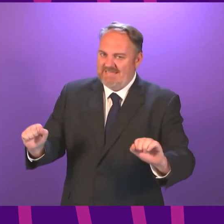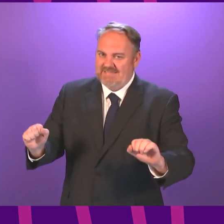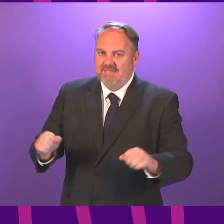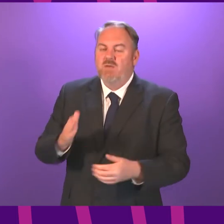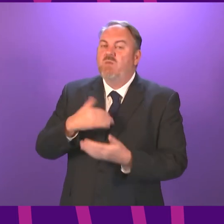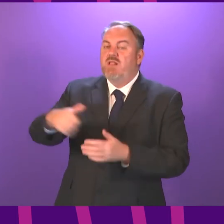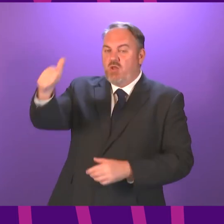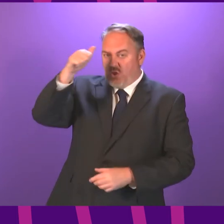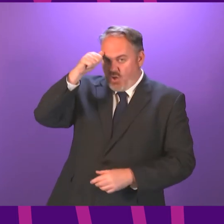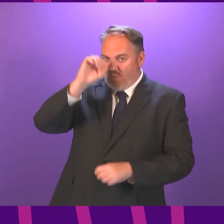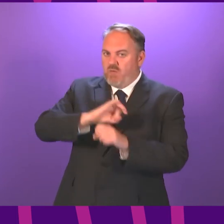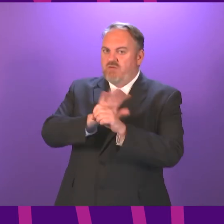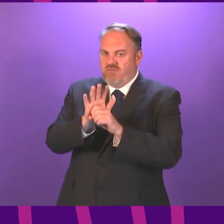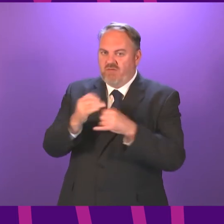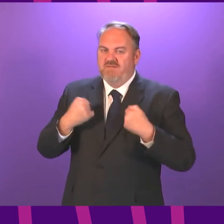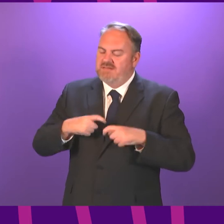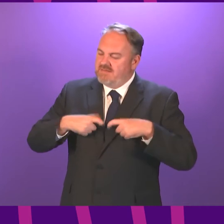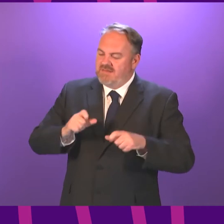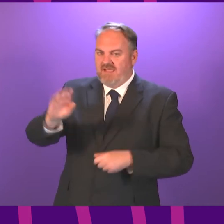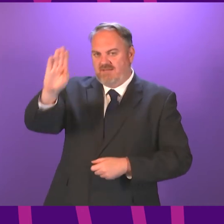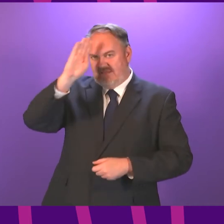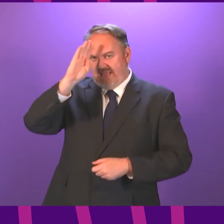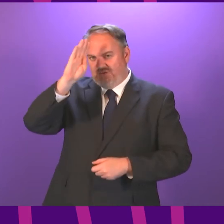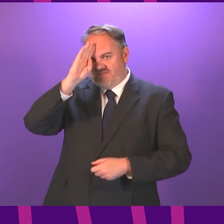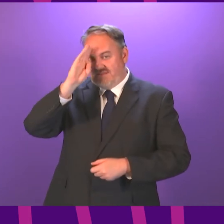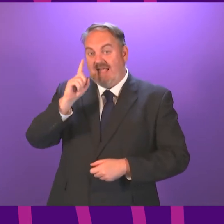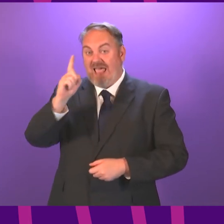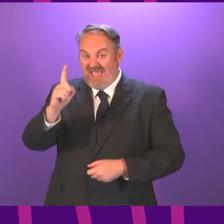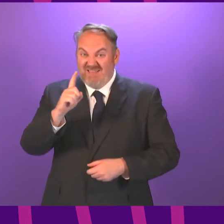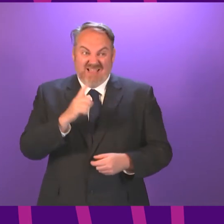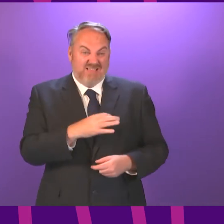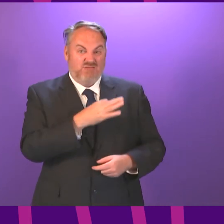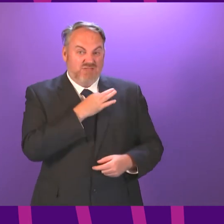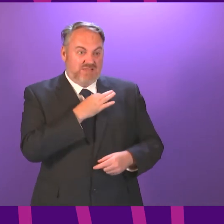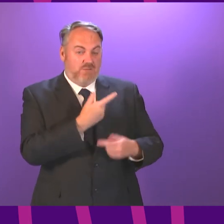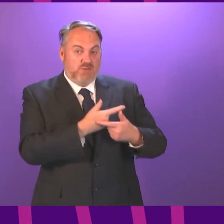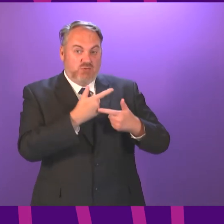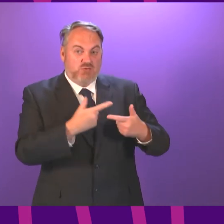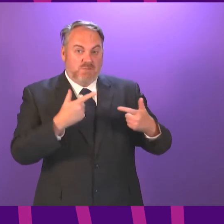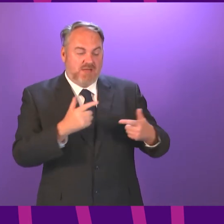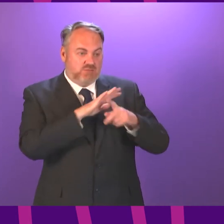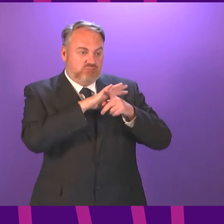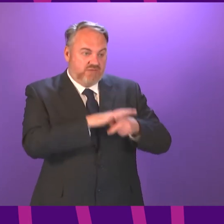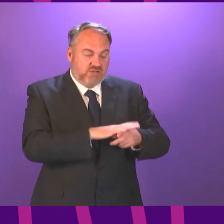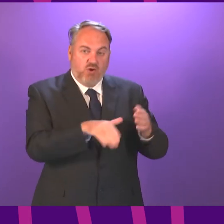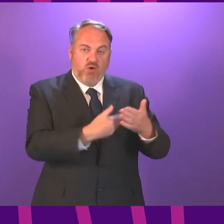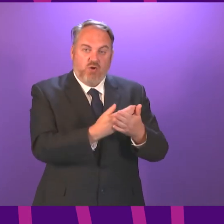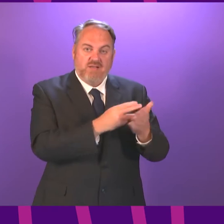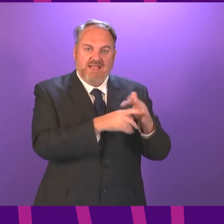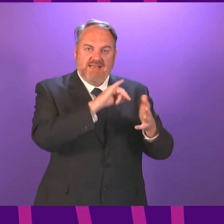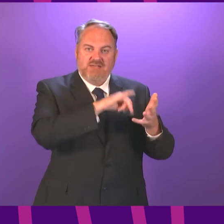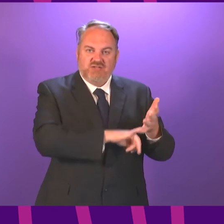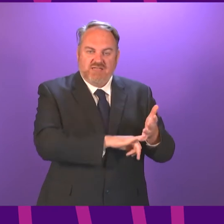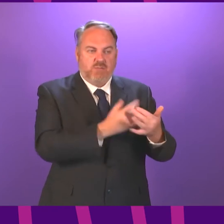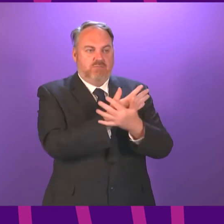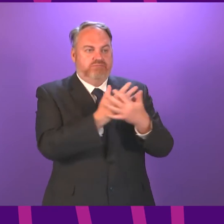health harm. And, of course, it still has the potential to put pressure on our health service. That's why we must continue to assess the